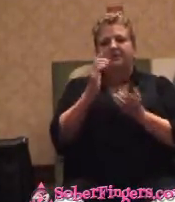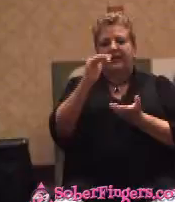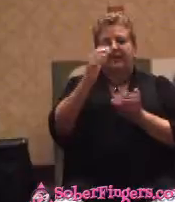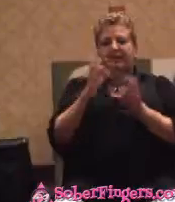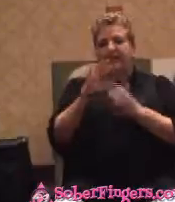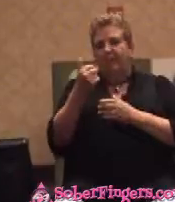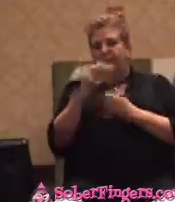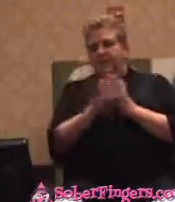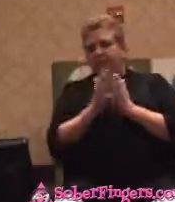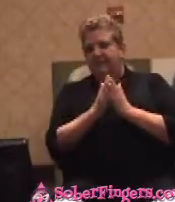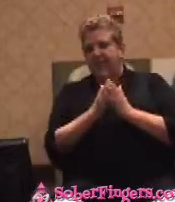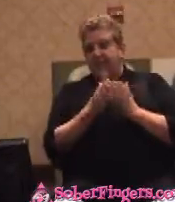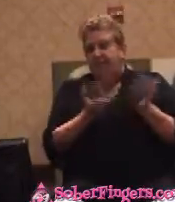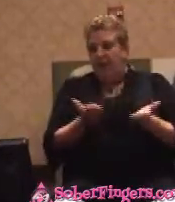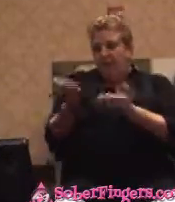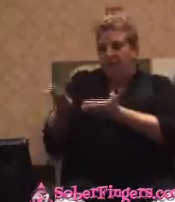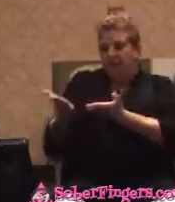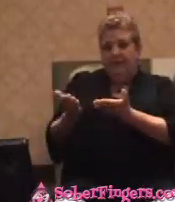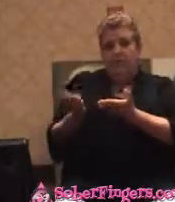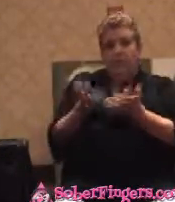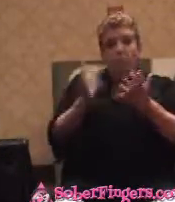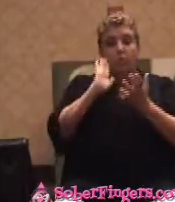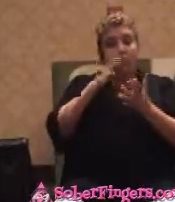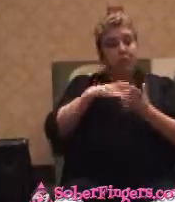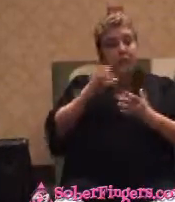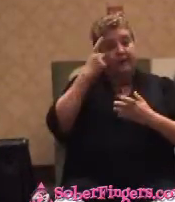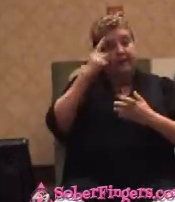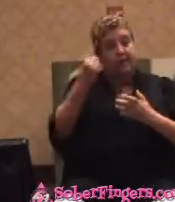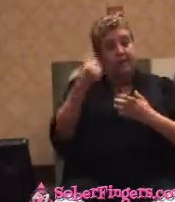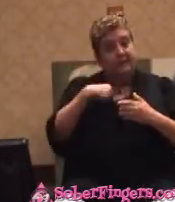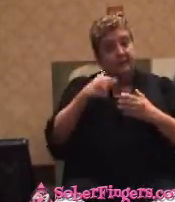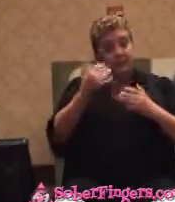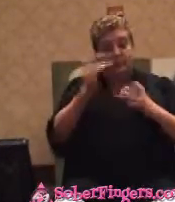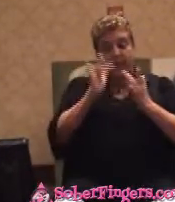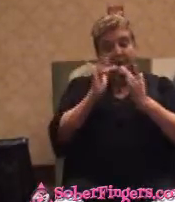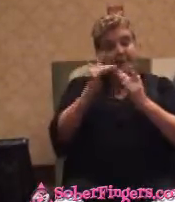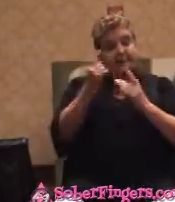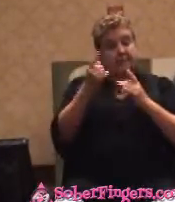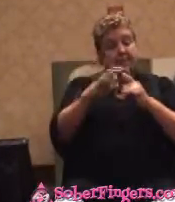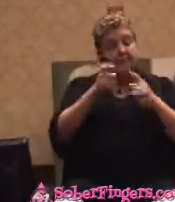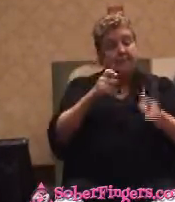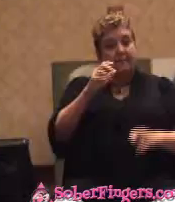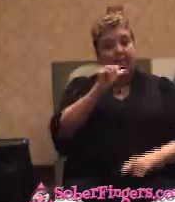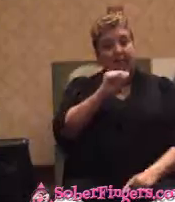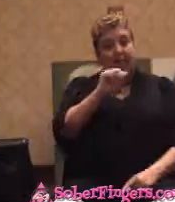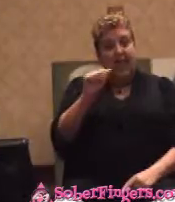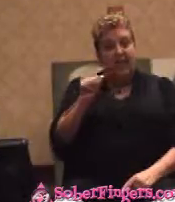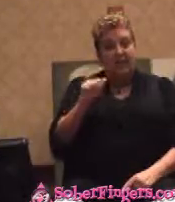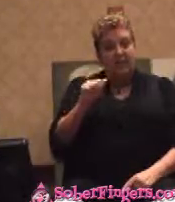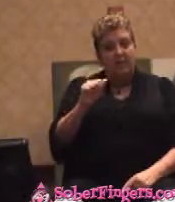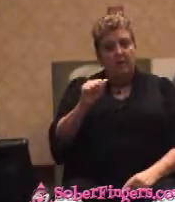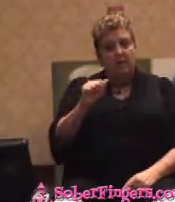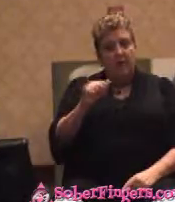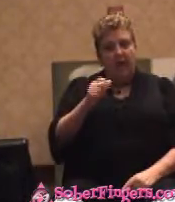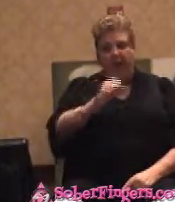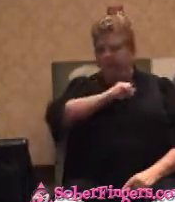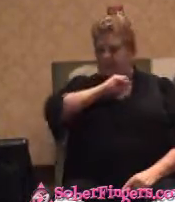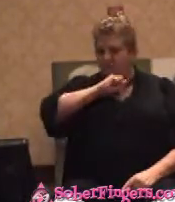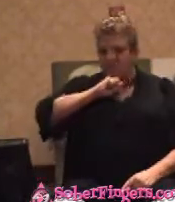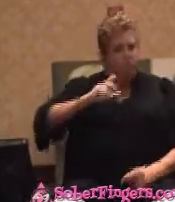Would you like for me to call someone from Alcoholics and Hotels? And I threw the books against the wall and said, Hell no. Hell no.